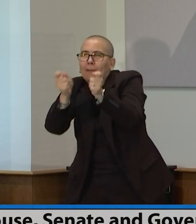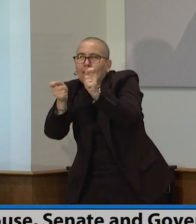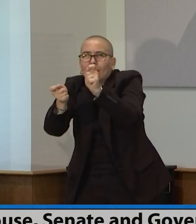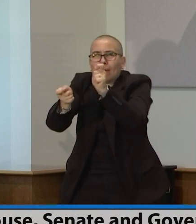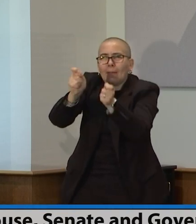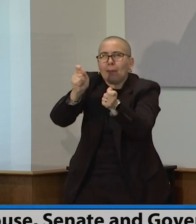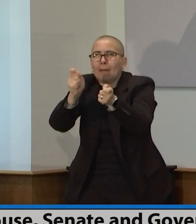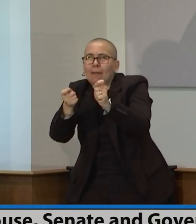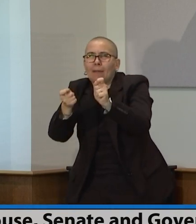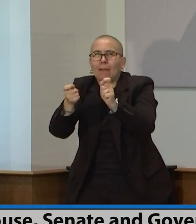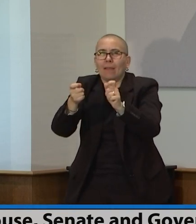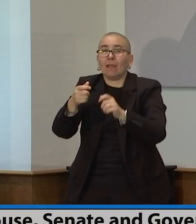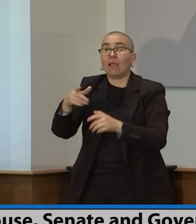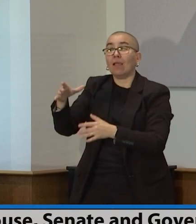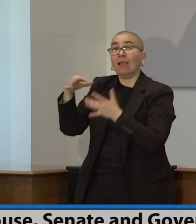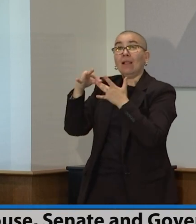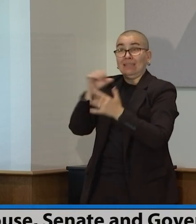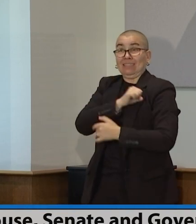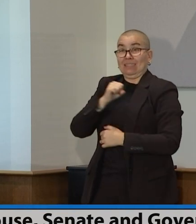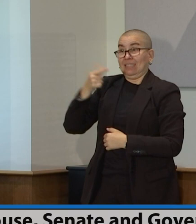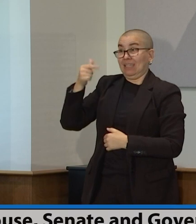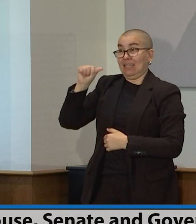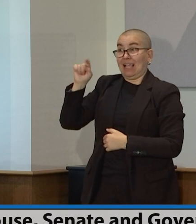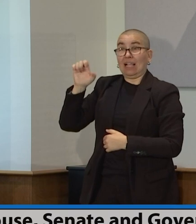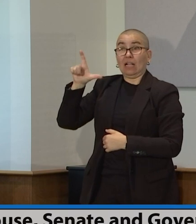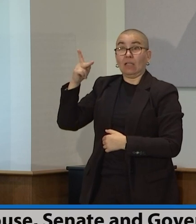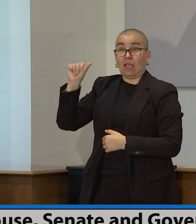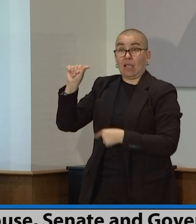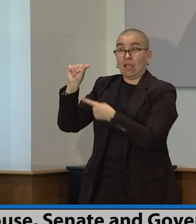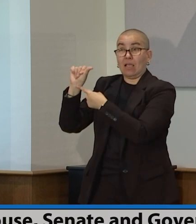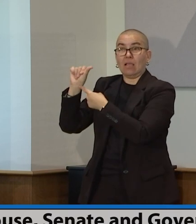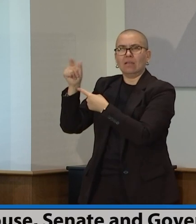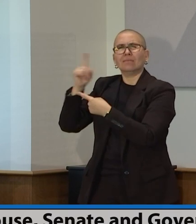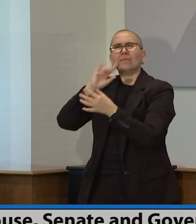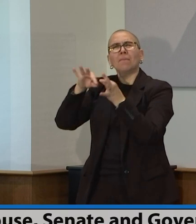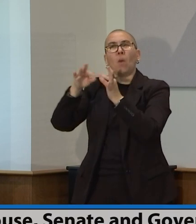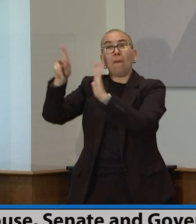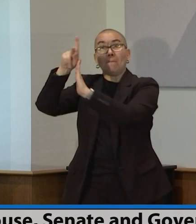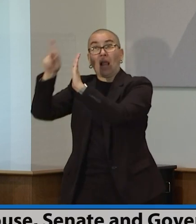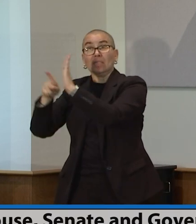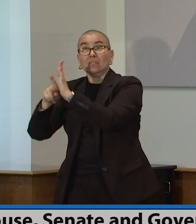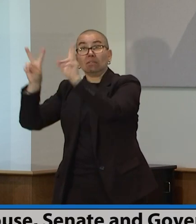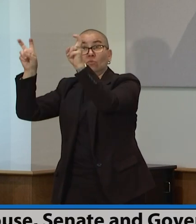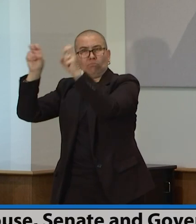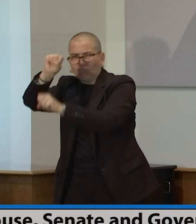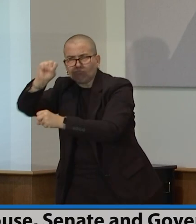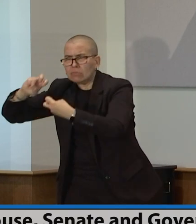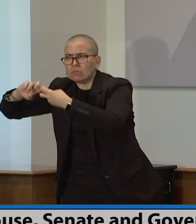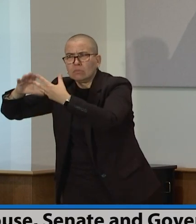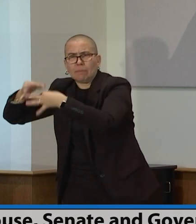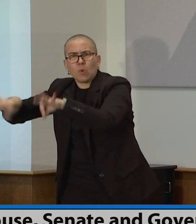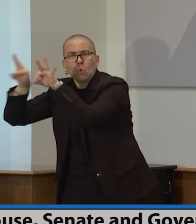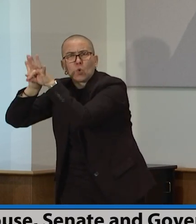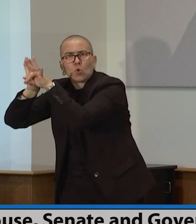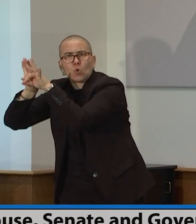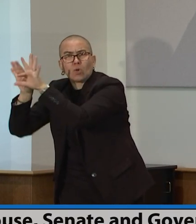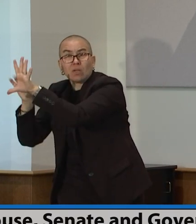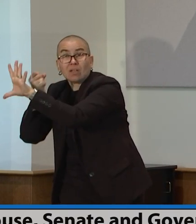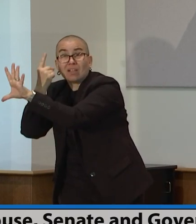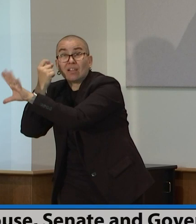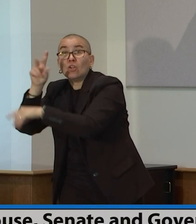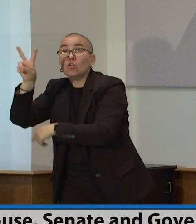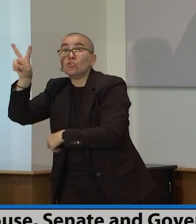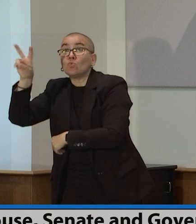you know, it's not as if we didn't discuss them. But the recognition, as the Speaker said, was there's 201 members of the Legislature that need to work this through.